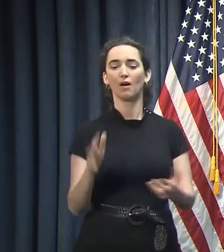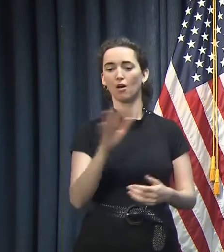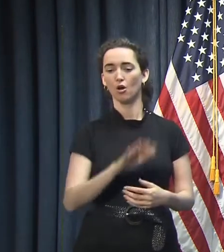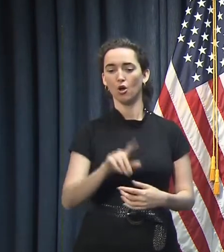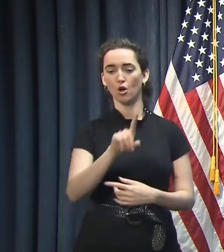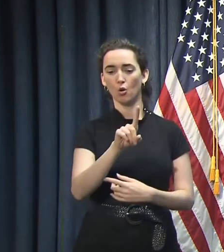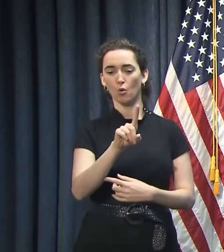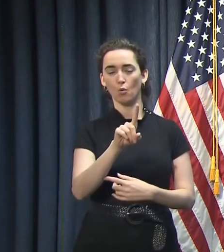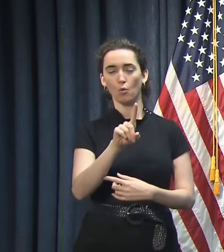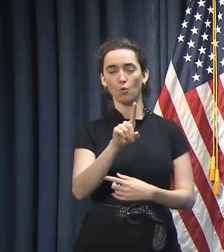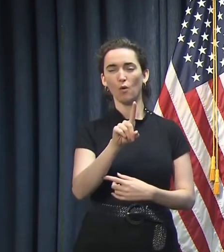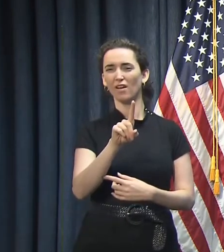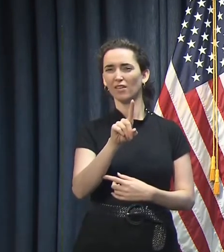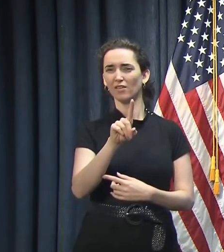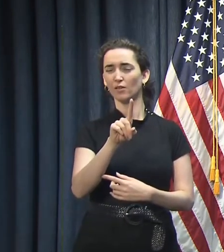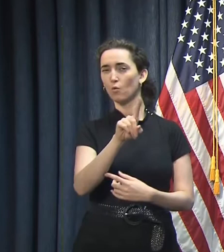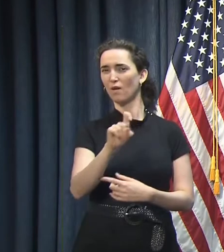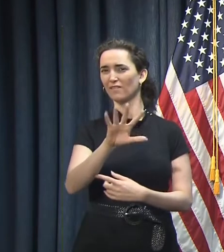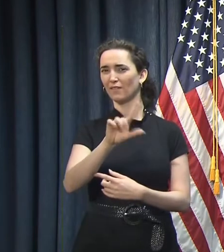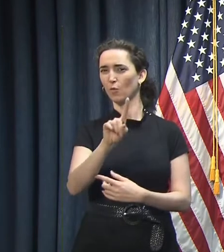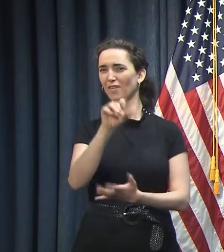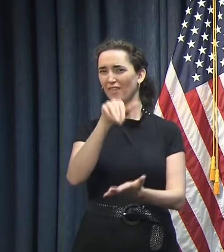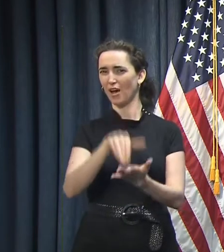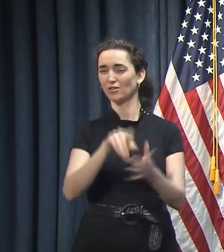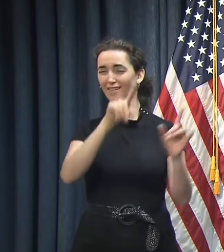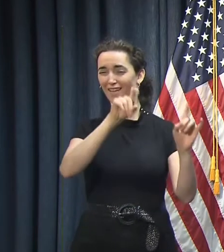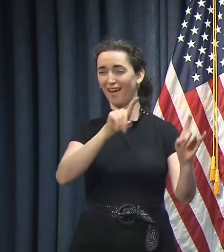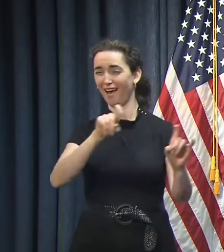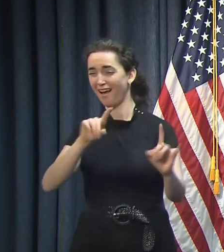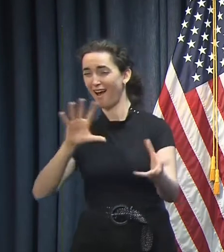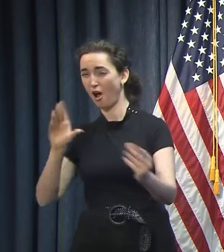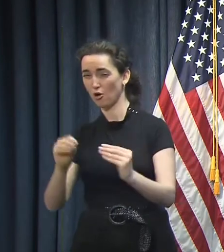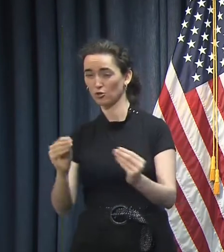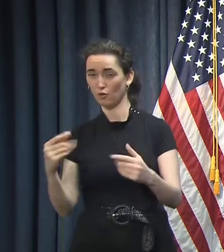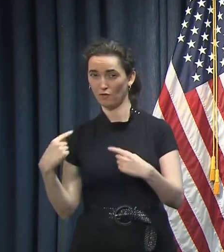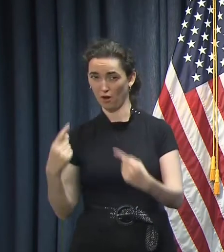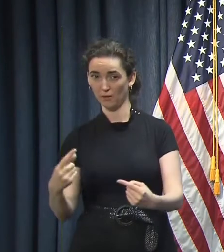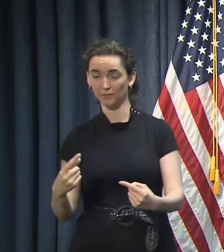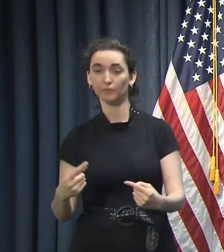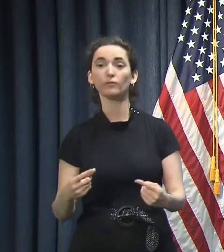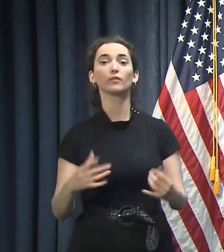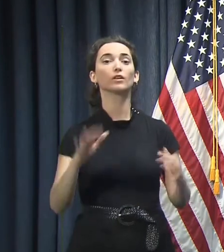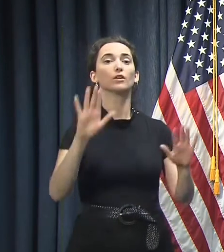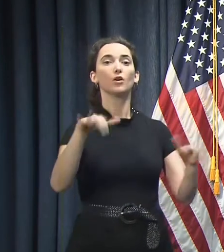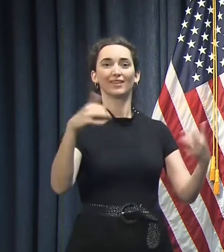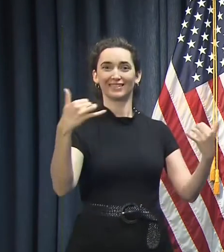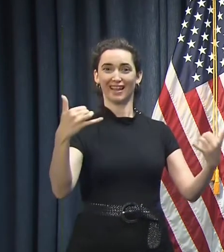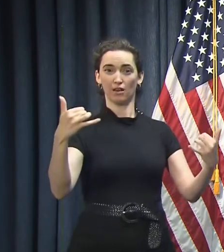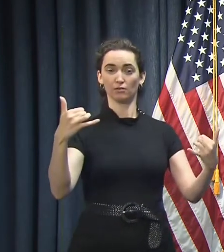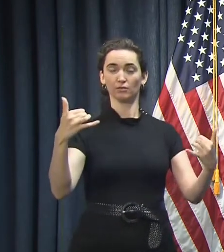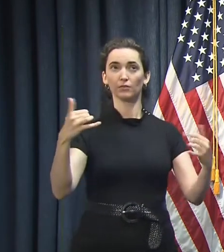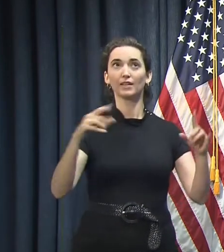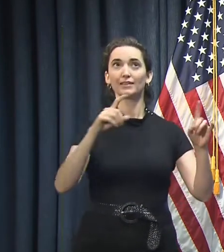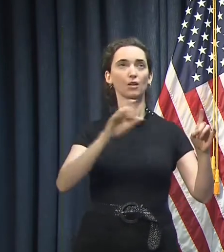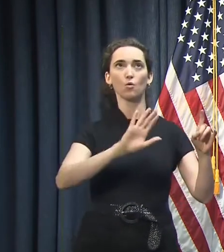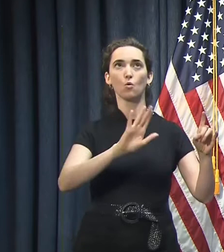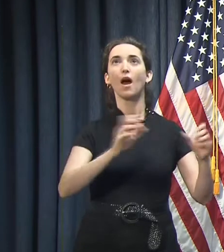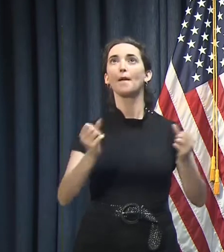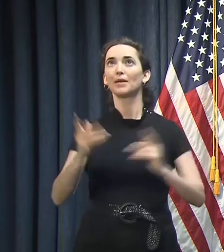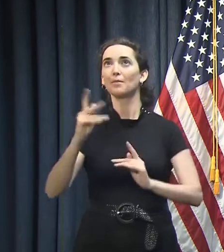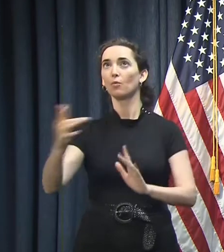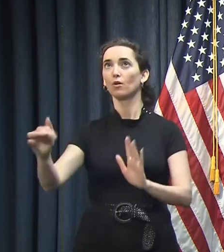And interestingly, today, we went back to number five in the nation in per capita tests – I'm sorry, cases.